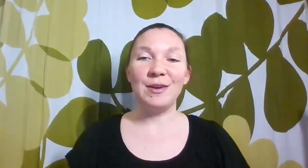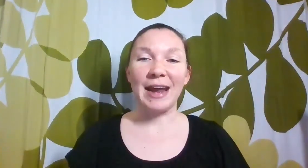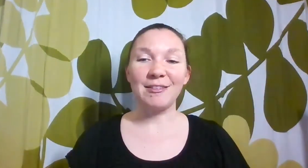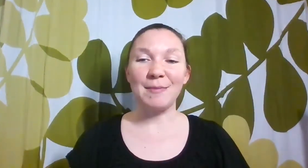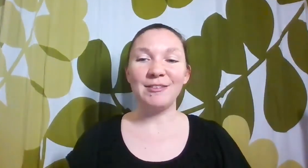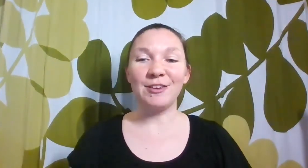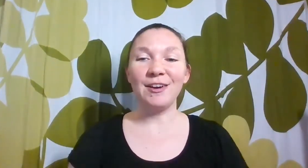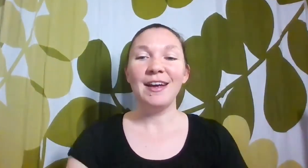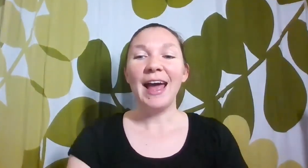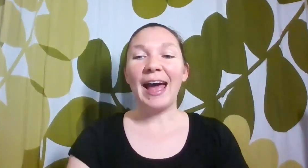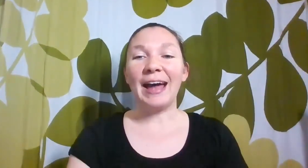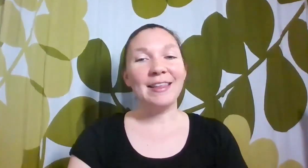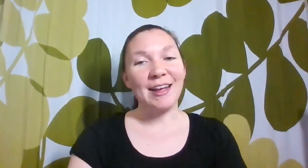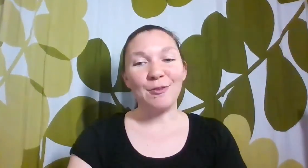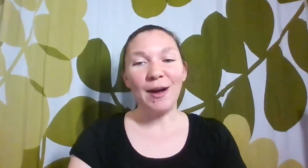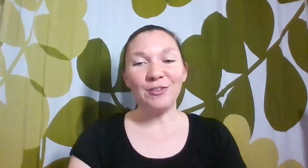next semester. And thanks for watching.